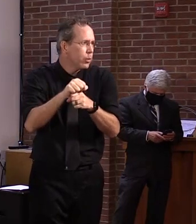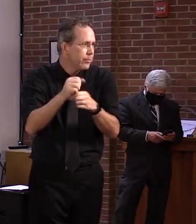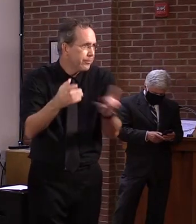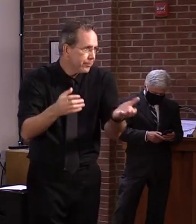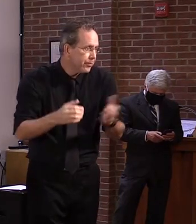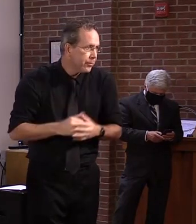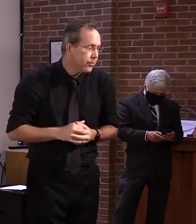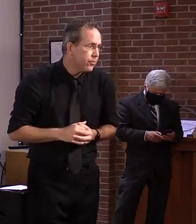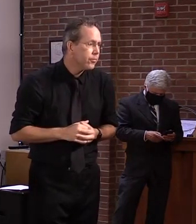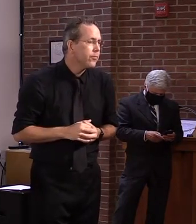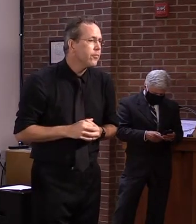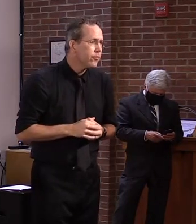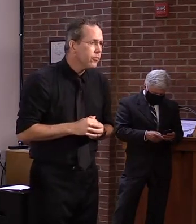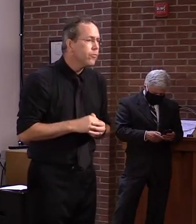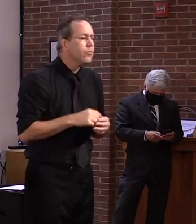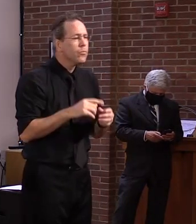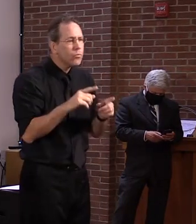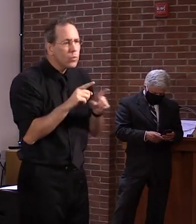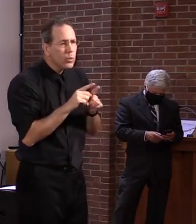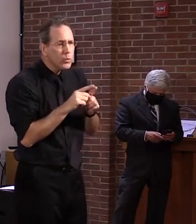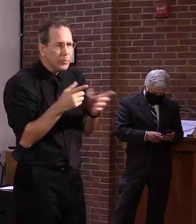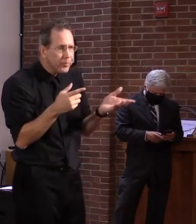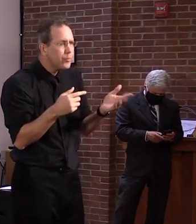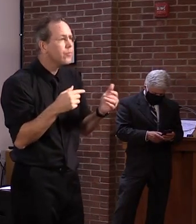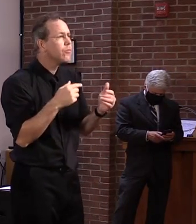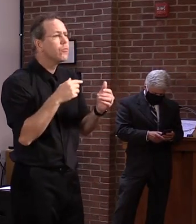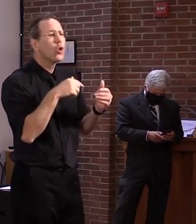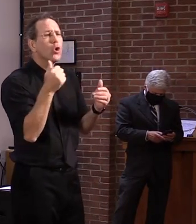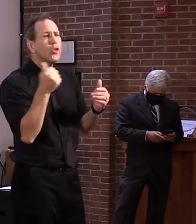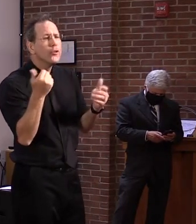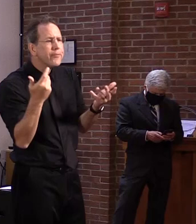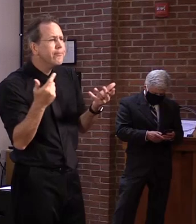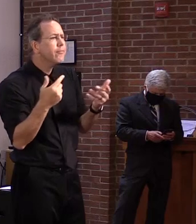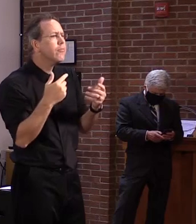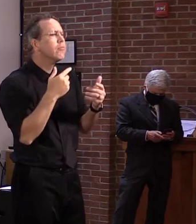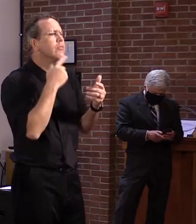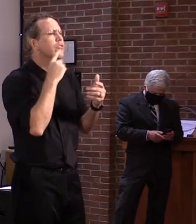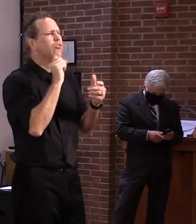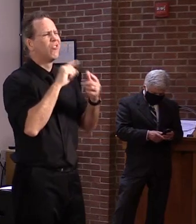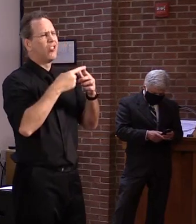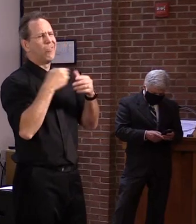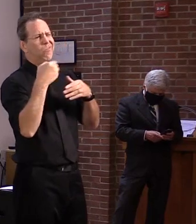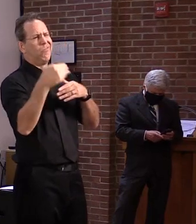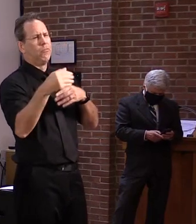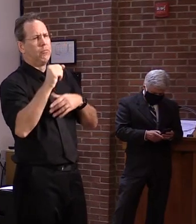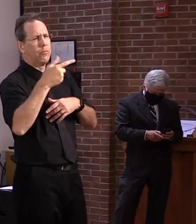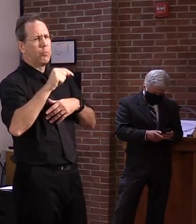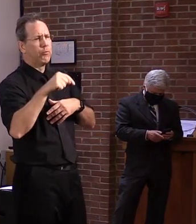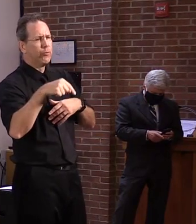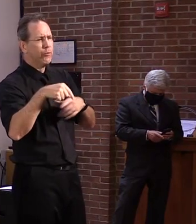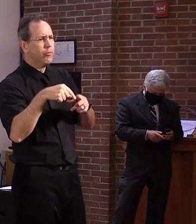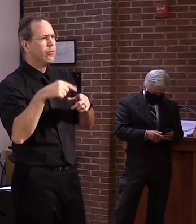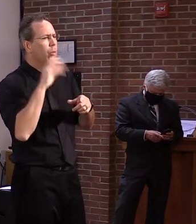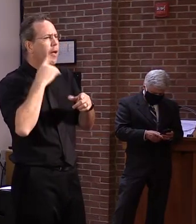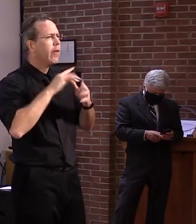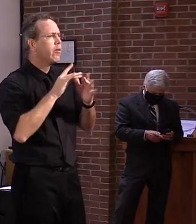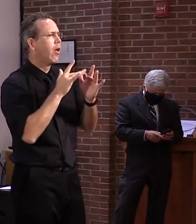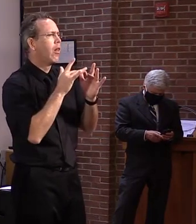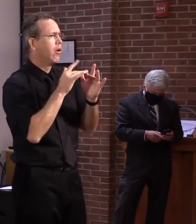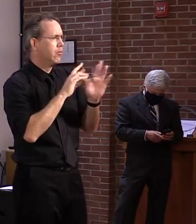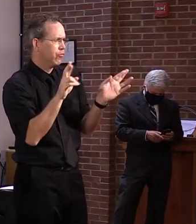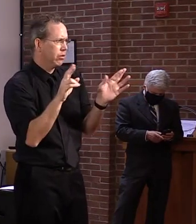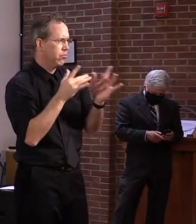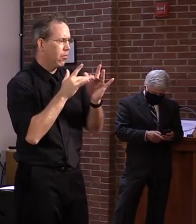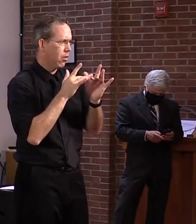is, and it's really going to be the beginning of September, we are creating an online solution that allows